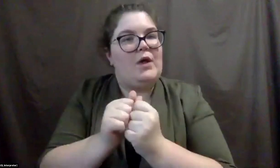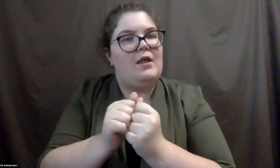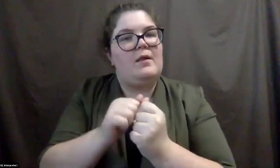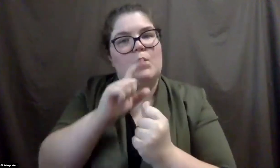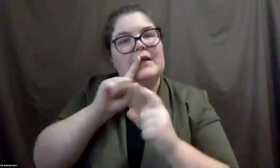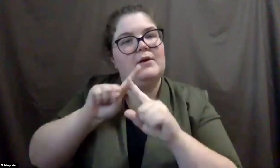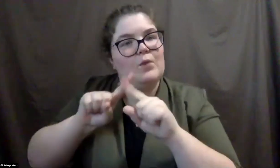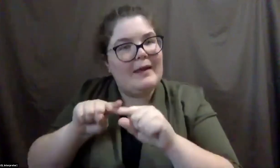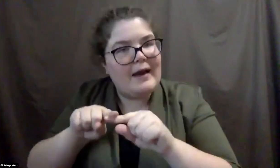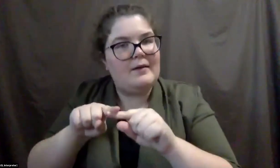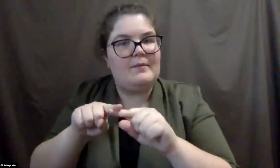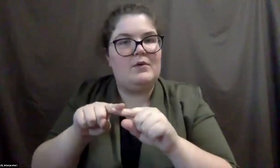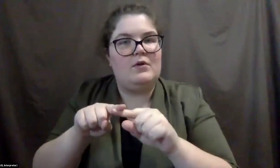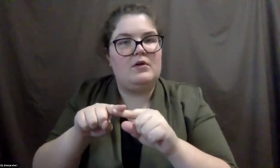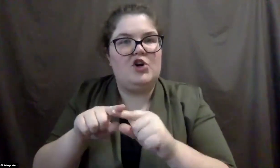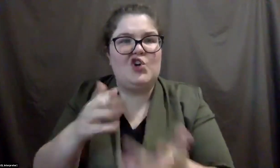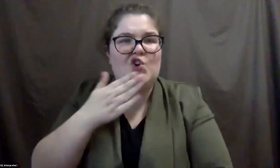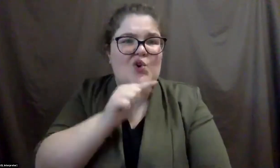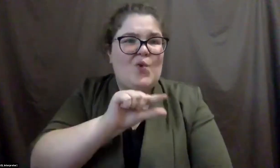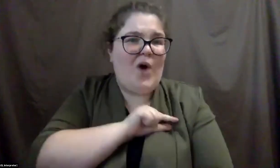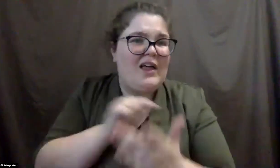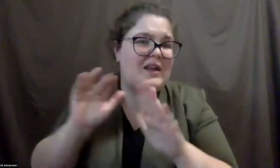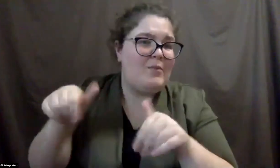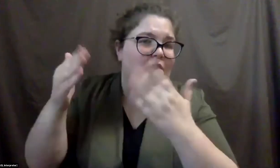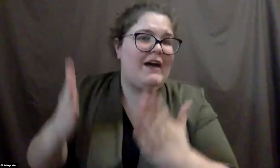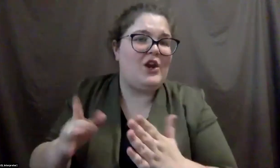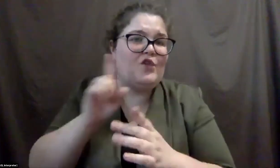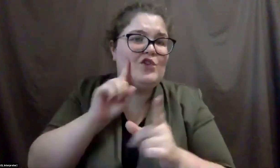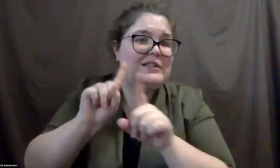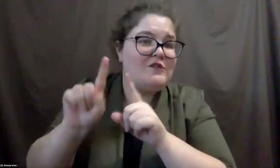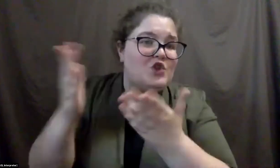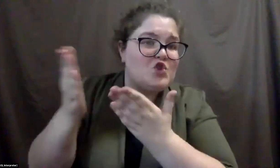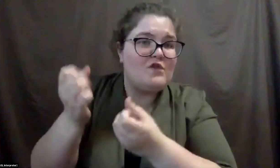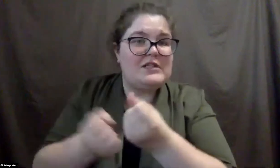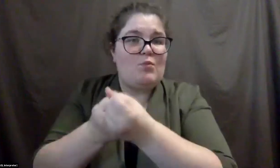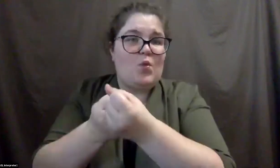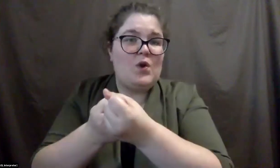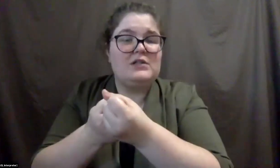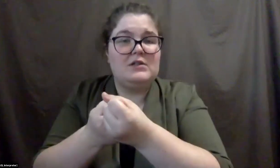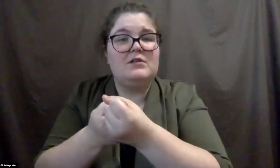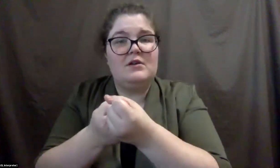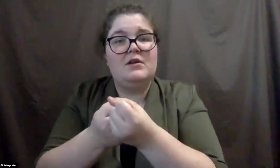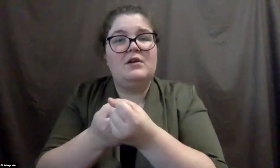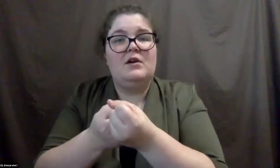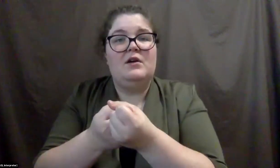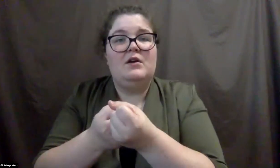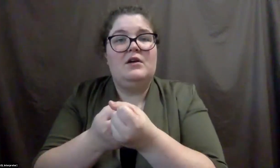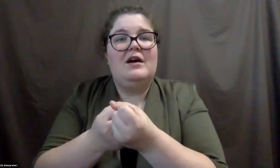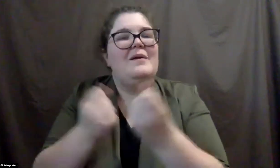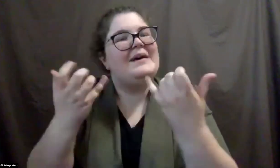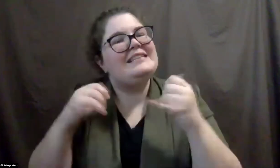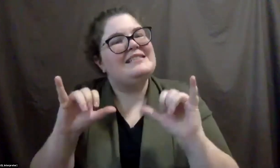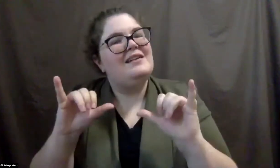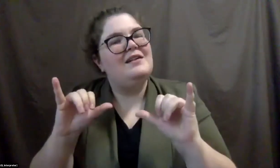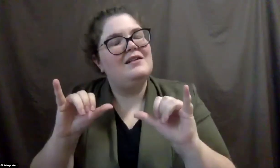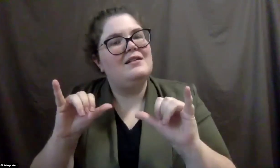um, and, and quality providers of those services and supports. But, um, there's still, you know, there,